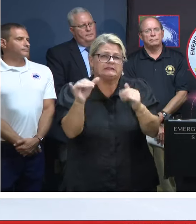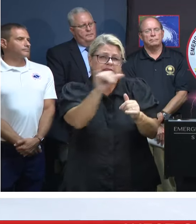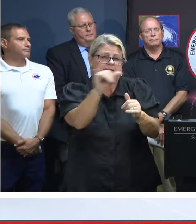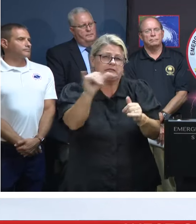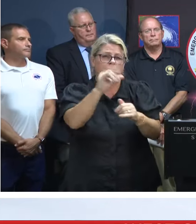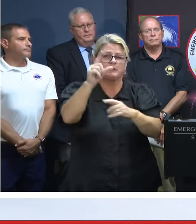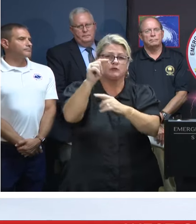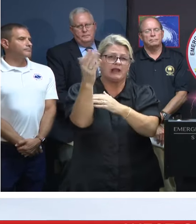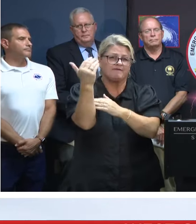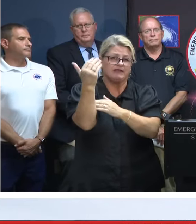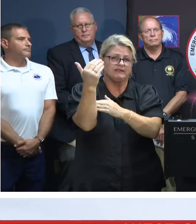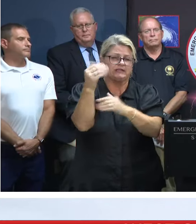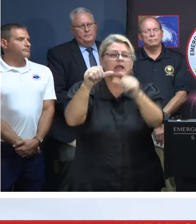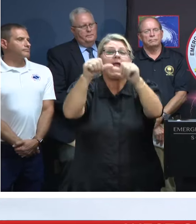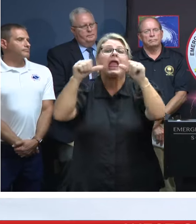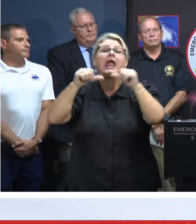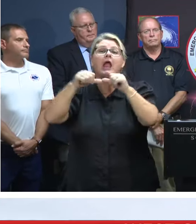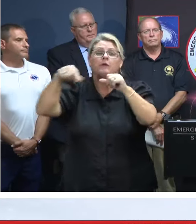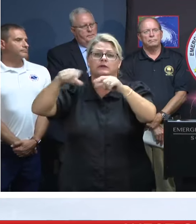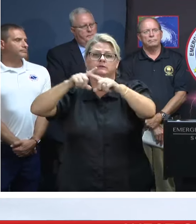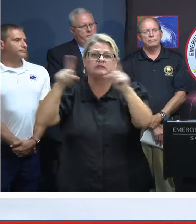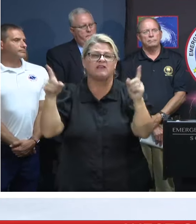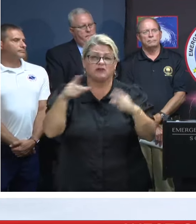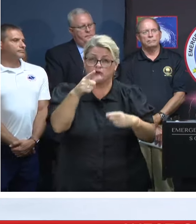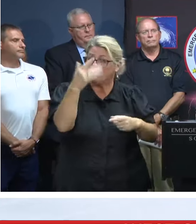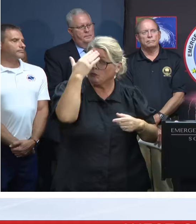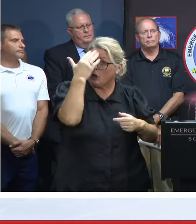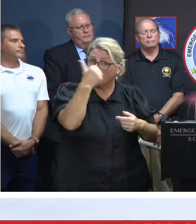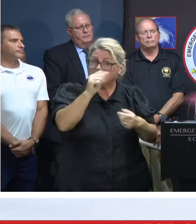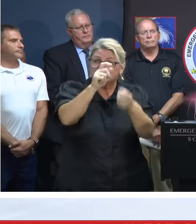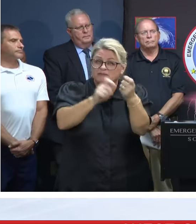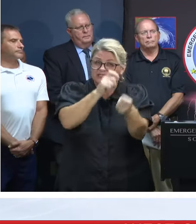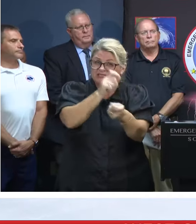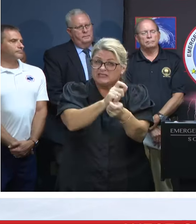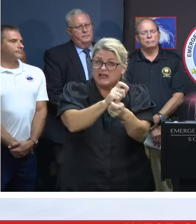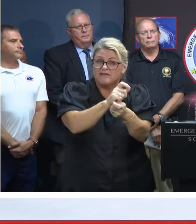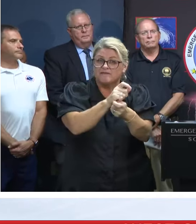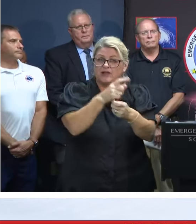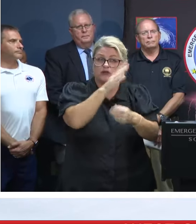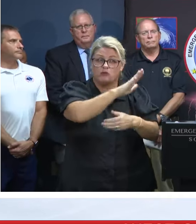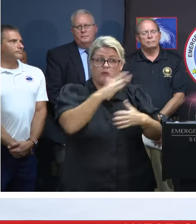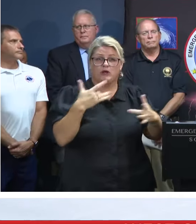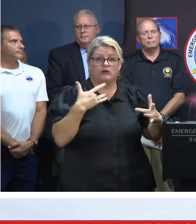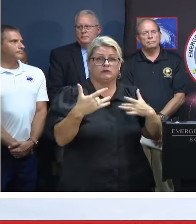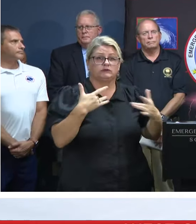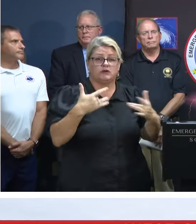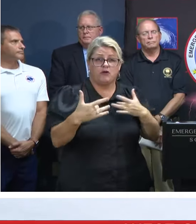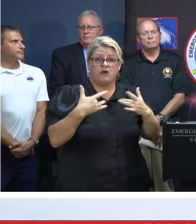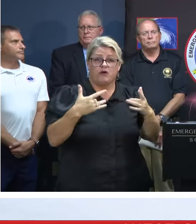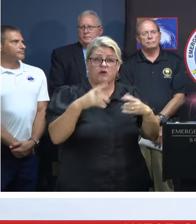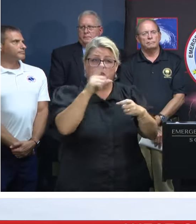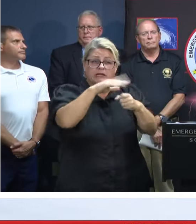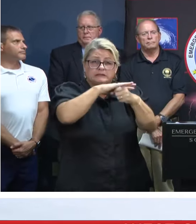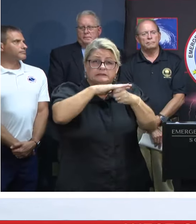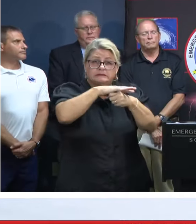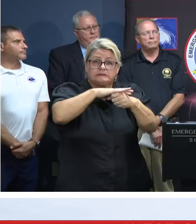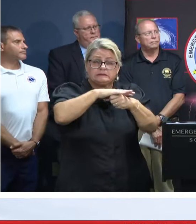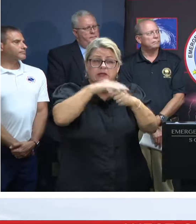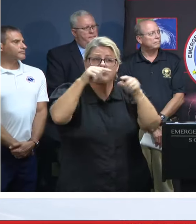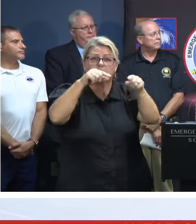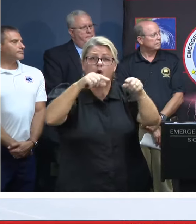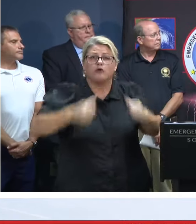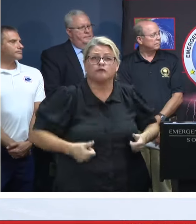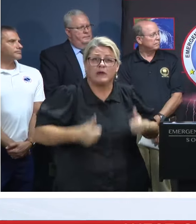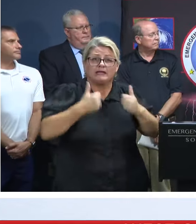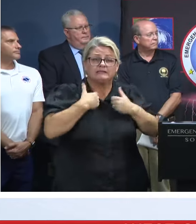areas will be different. Is there any particular neighborhoods, any areas in the state that you all are most concerned about that you feel like residents really need to heed